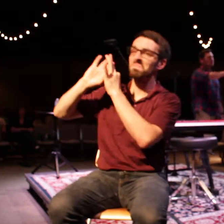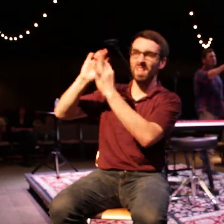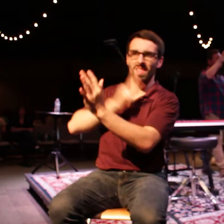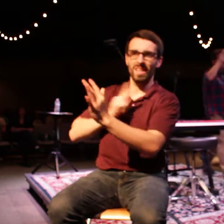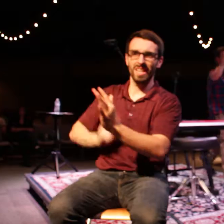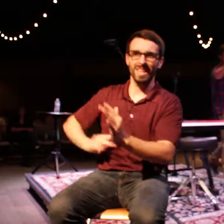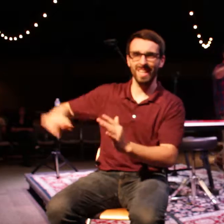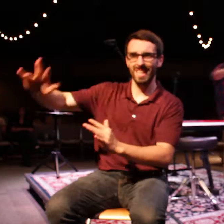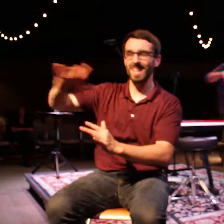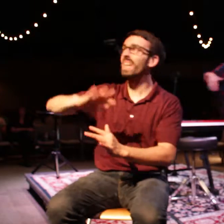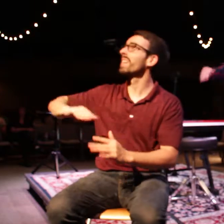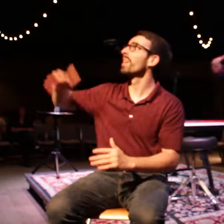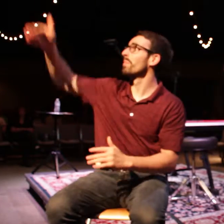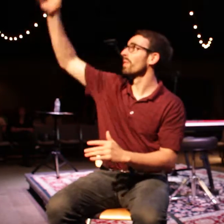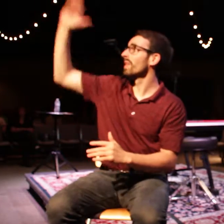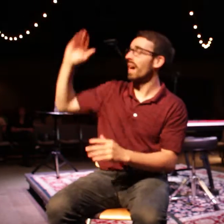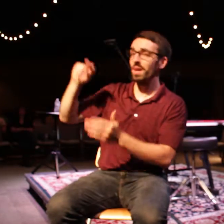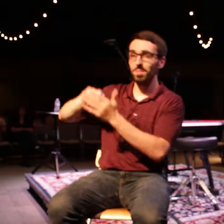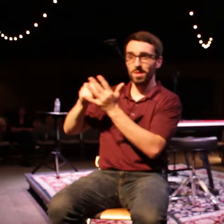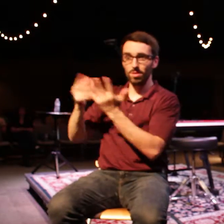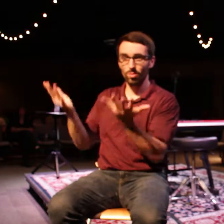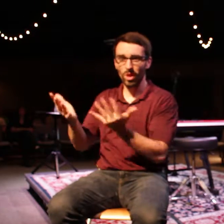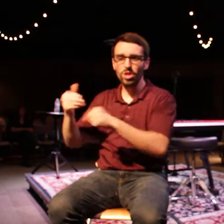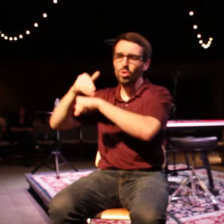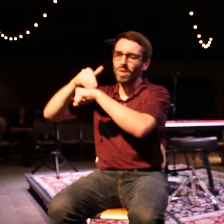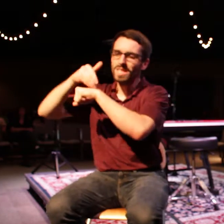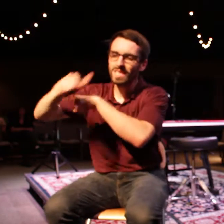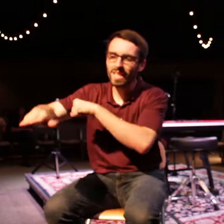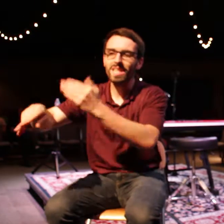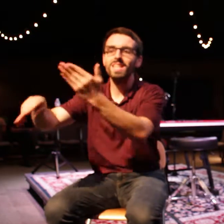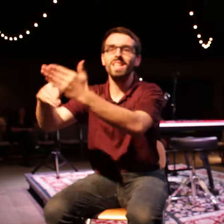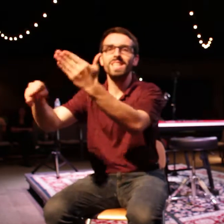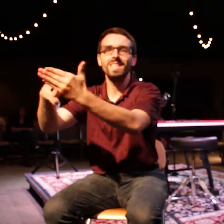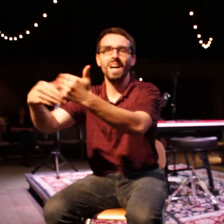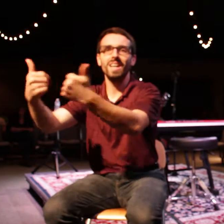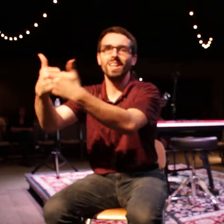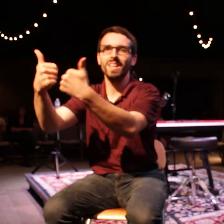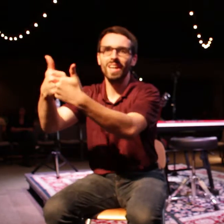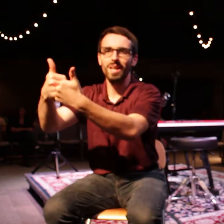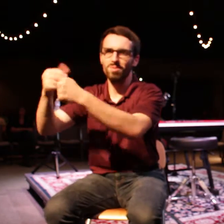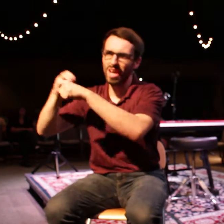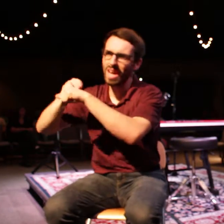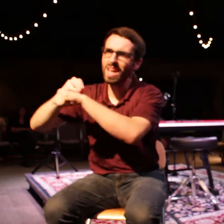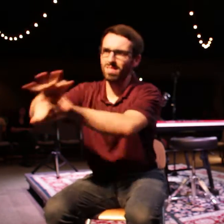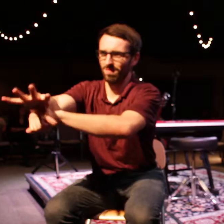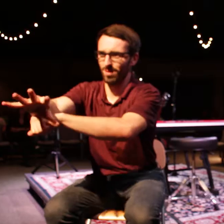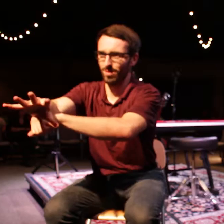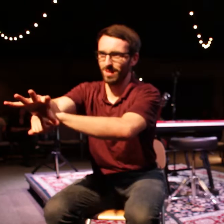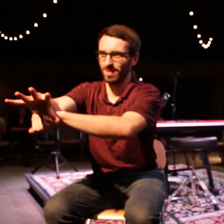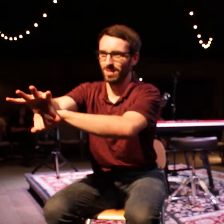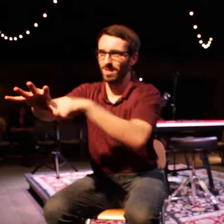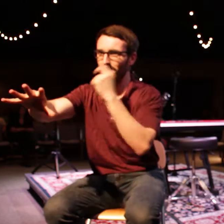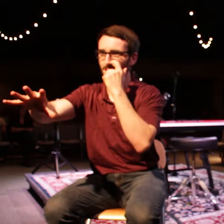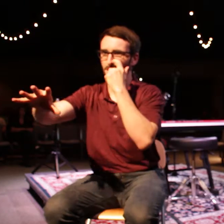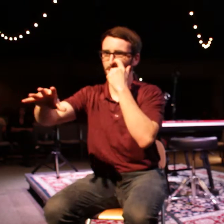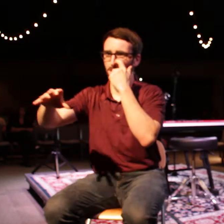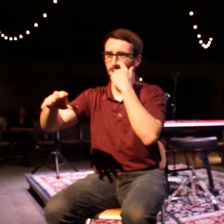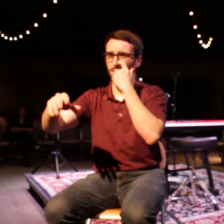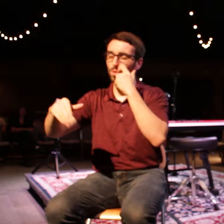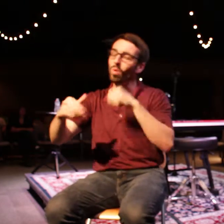You've been sent to the young families in your neighborhood that are a part of the elementary school with you and you have been sent to the people you sweat with once a week at